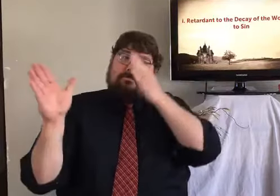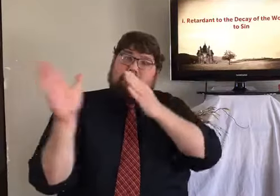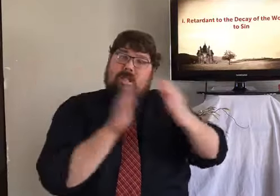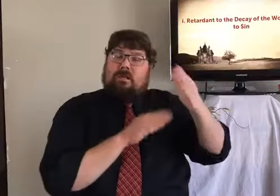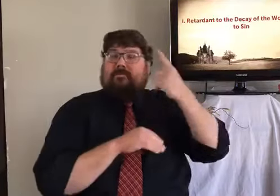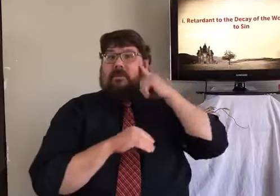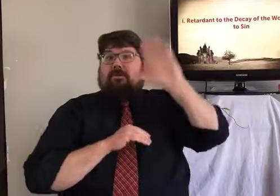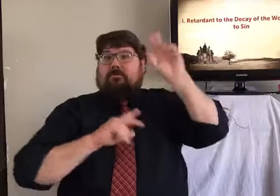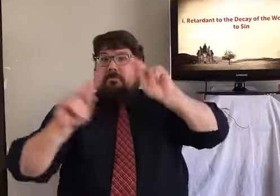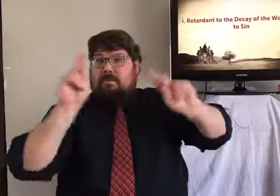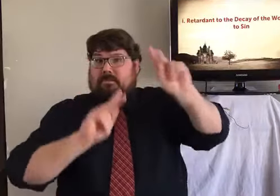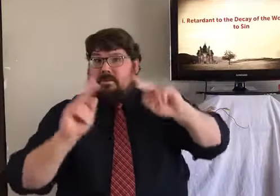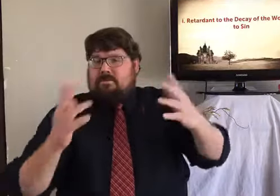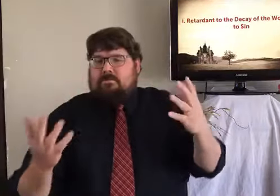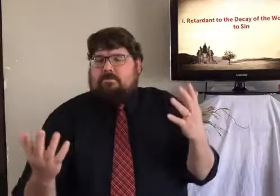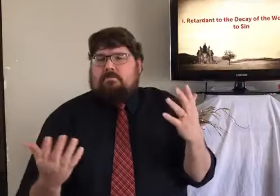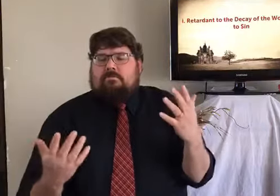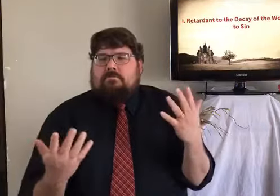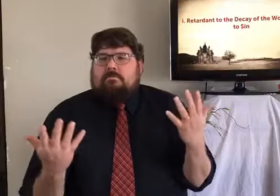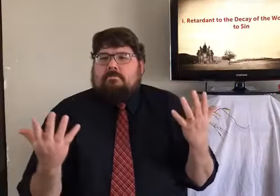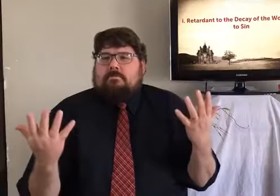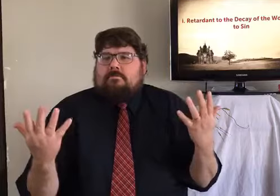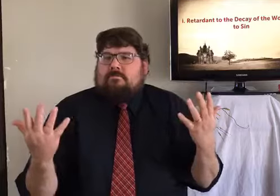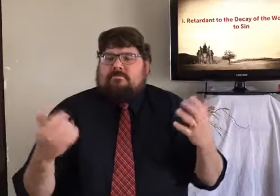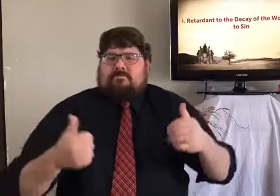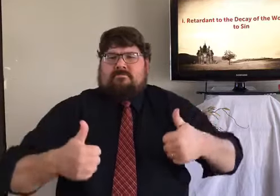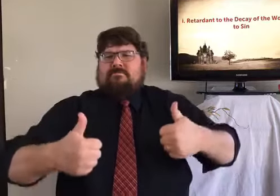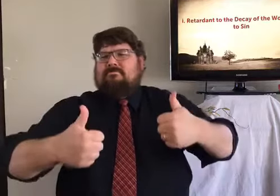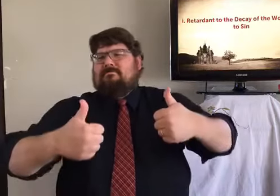If we take God's plan for his people,